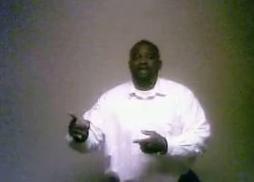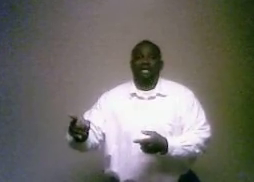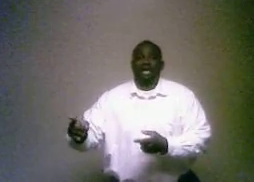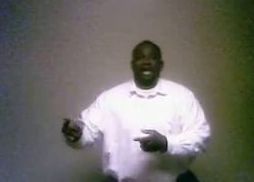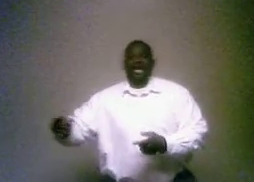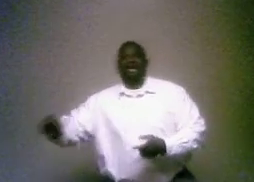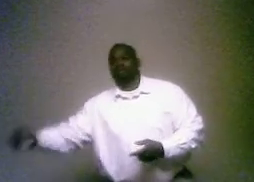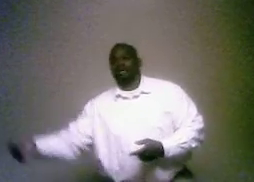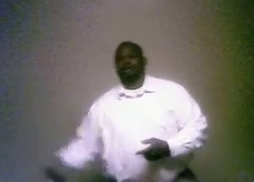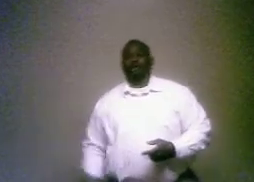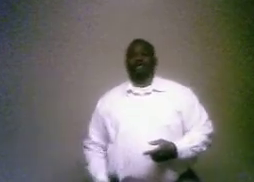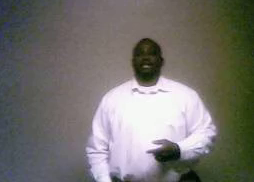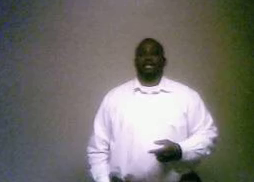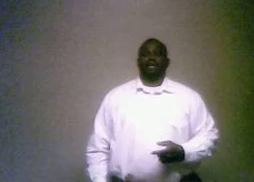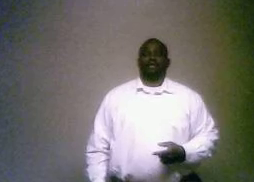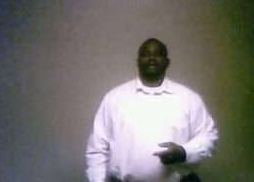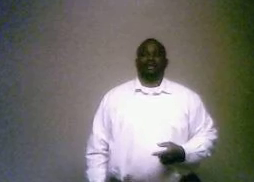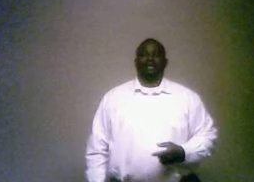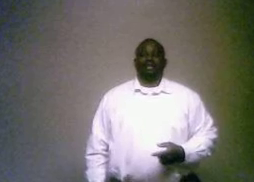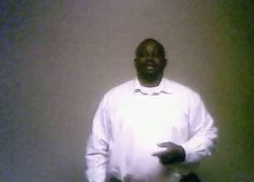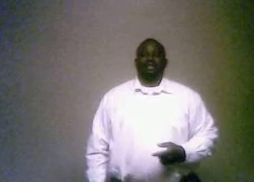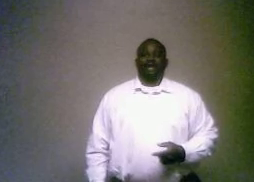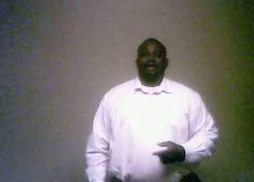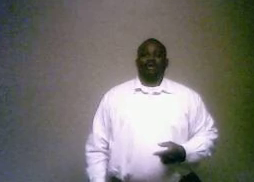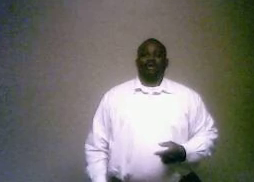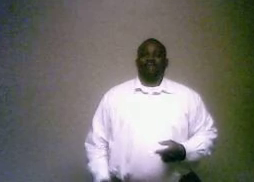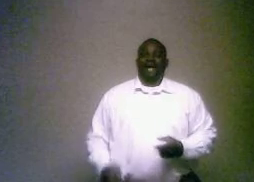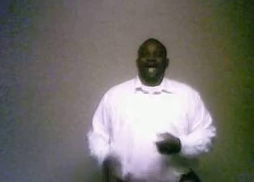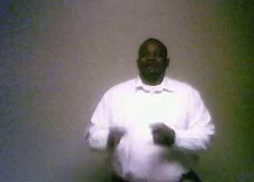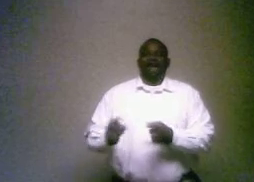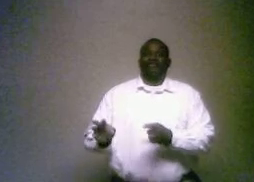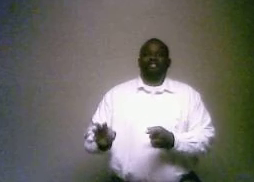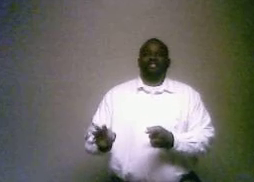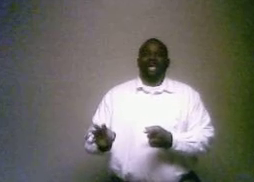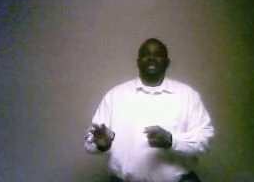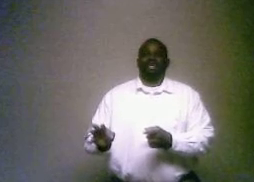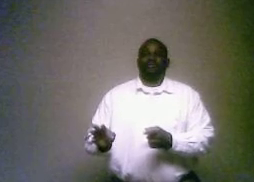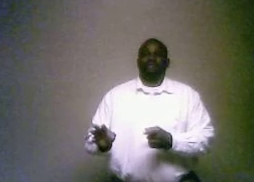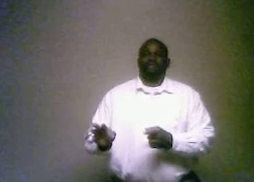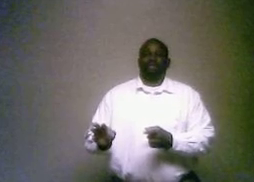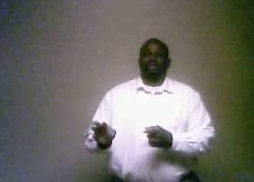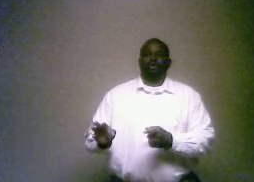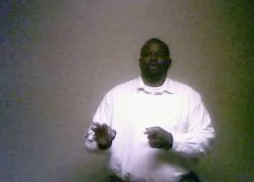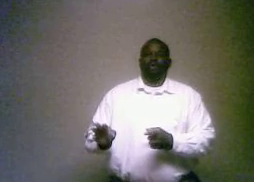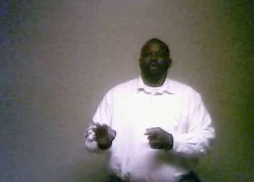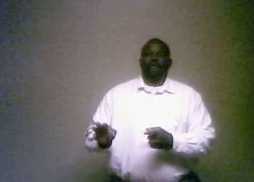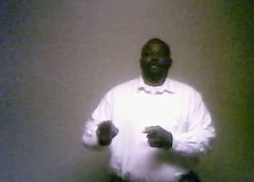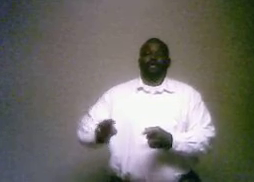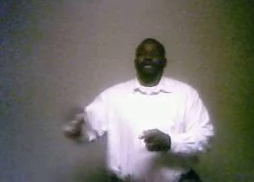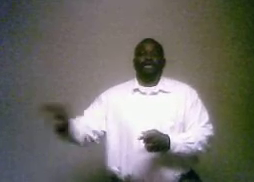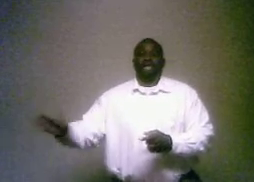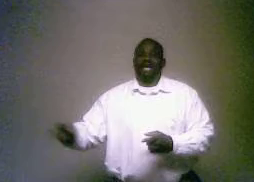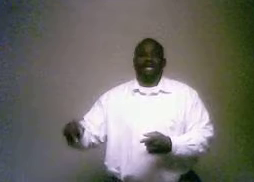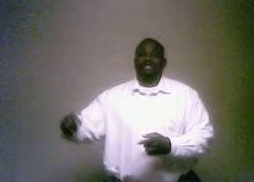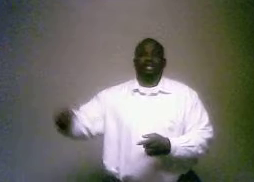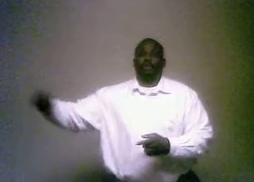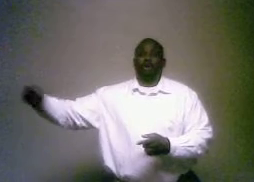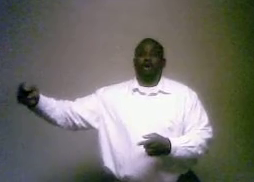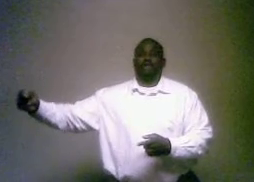and turn the key. So I don't have to say to you, well, you couldn't get in because you didn't walk up the